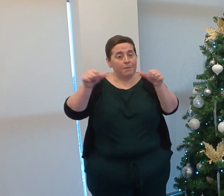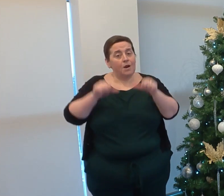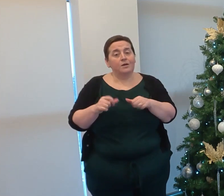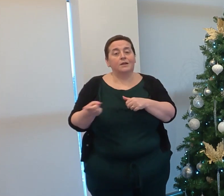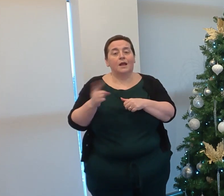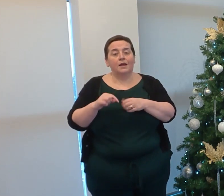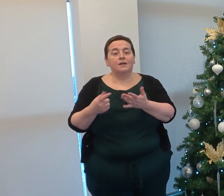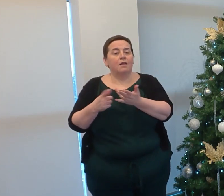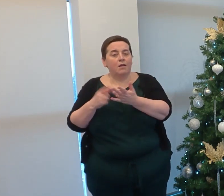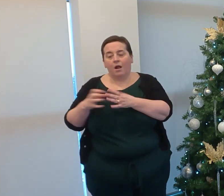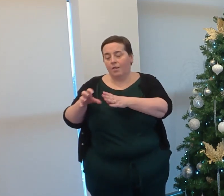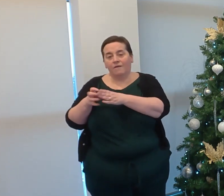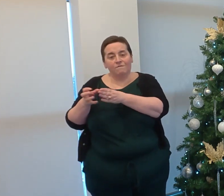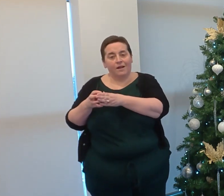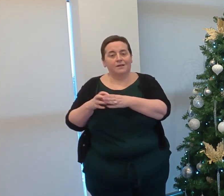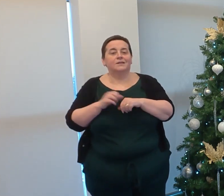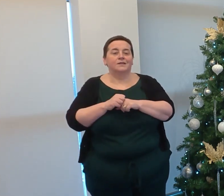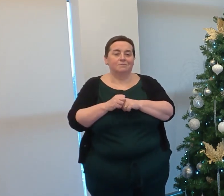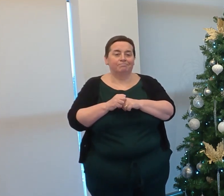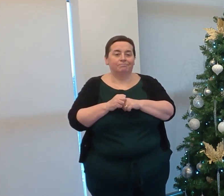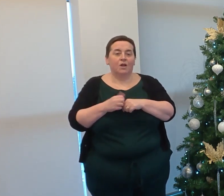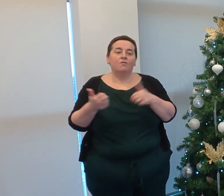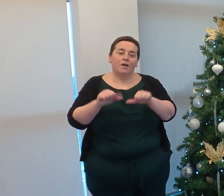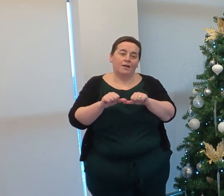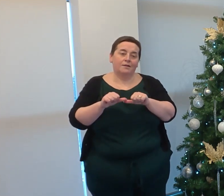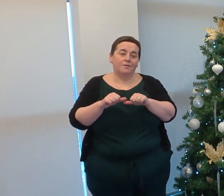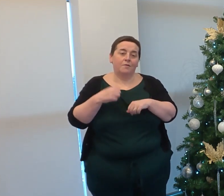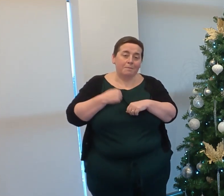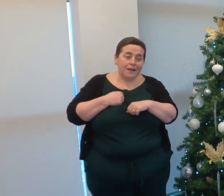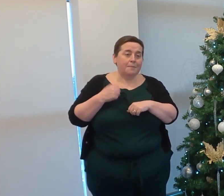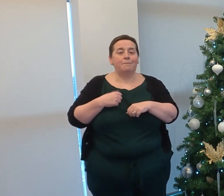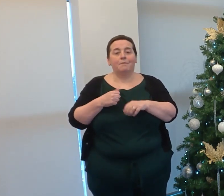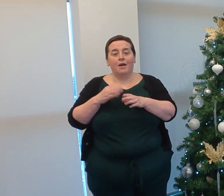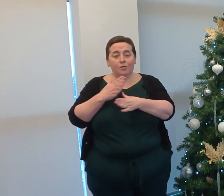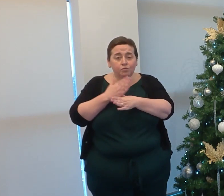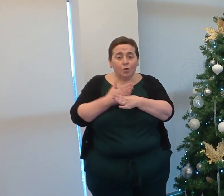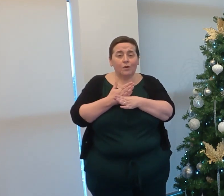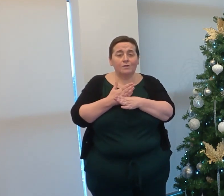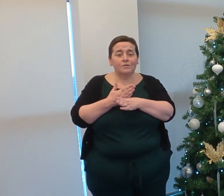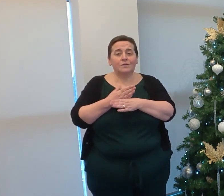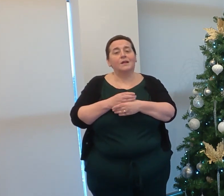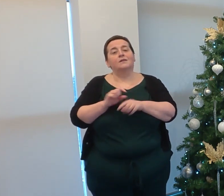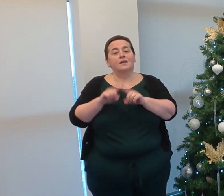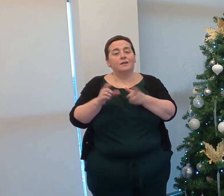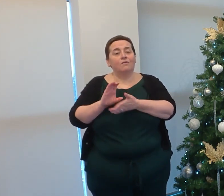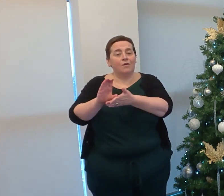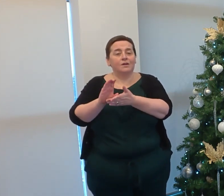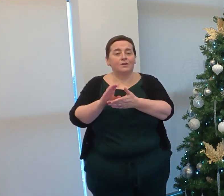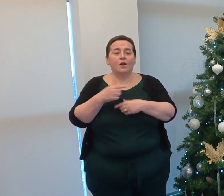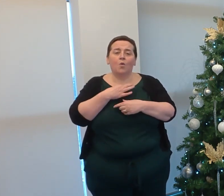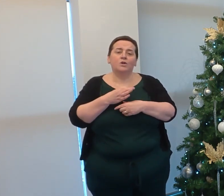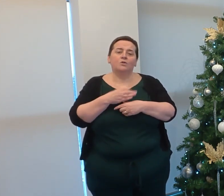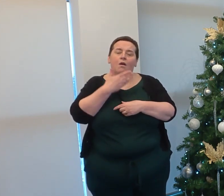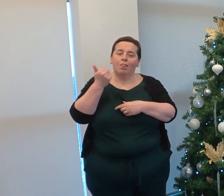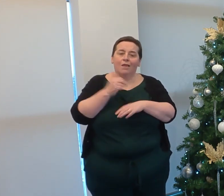and across the faculties. Finally, on behalf of my colleagues in alternative funding, I